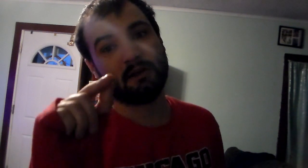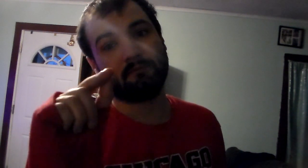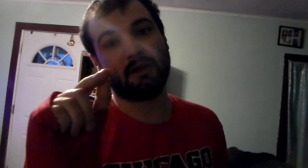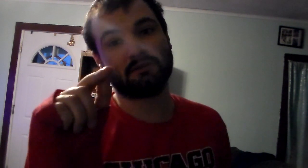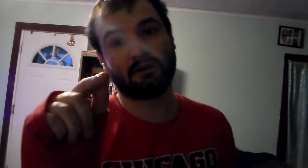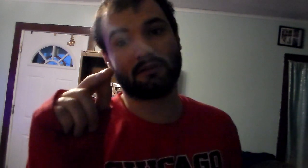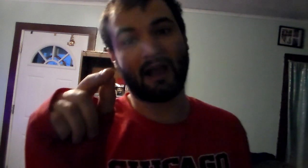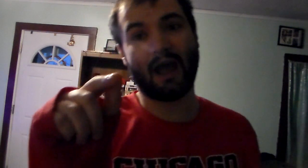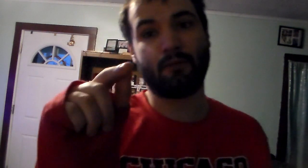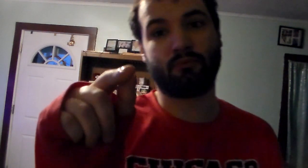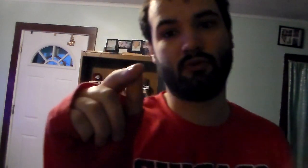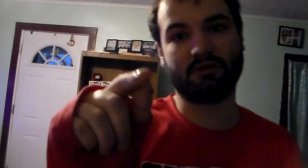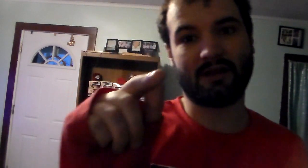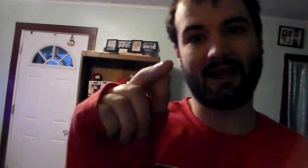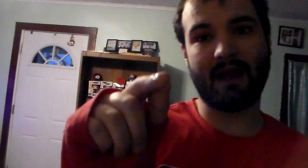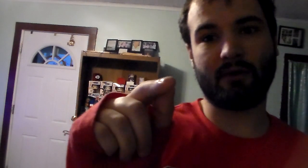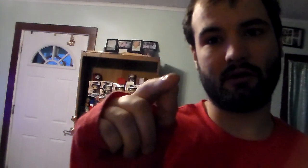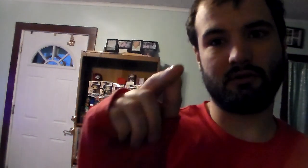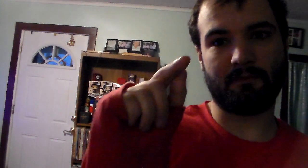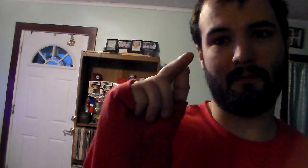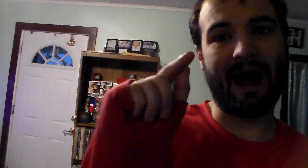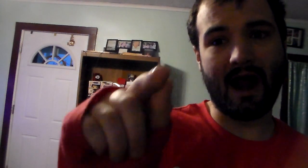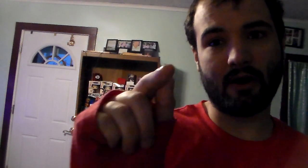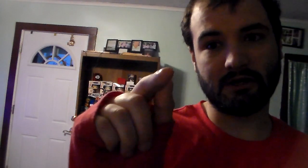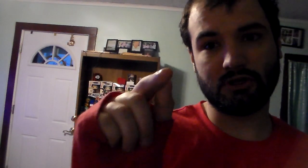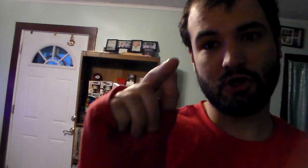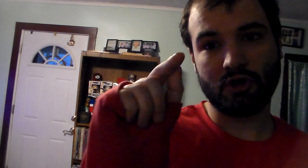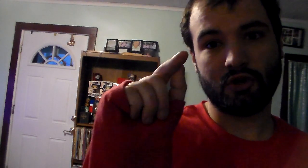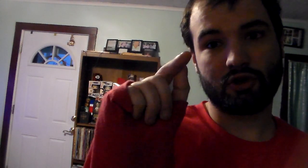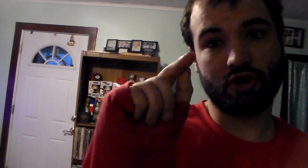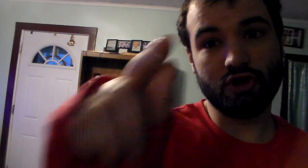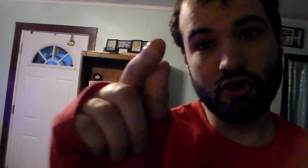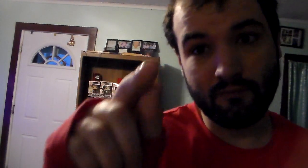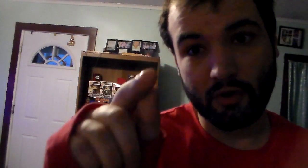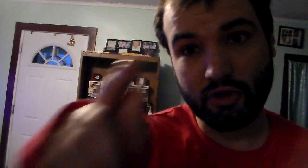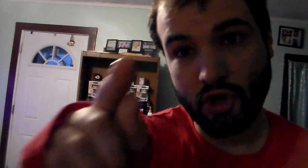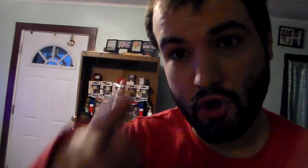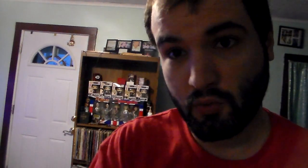based on type losing the tiebreaker to the Pirates to you for you